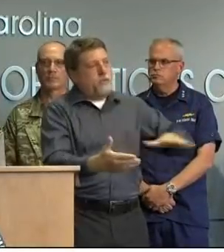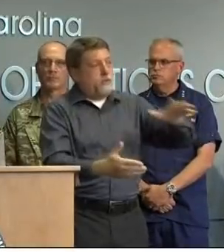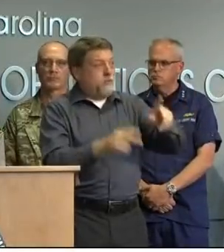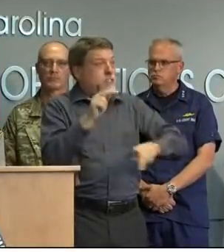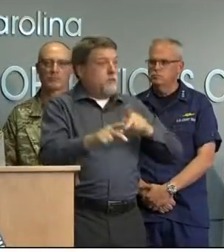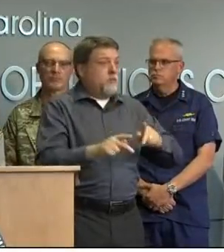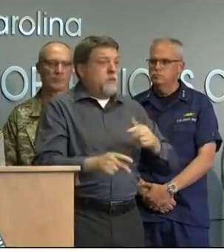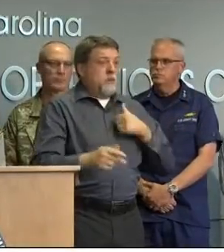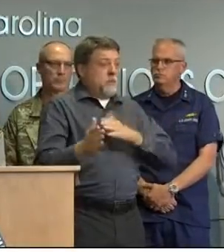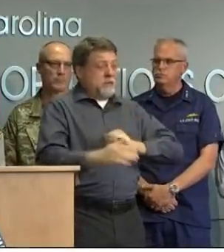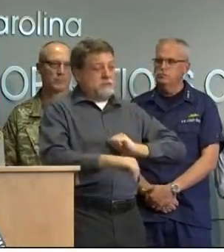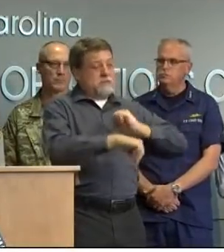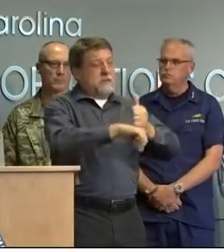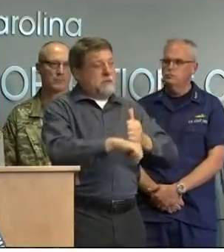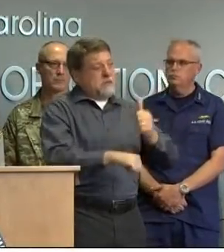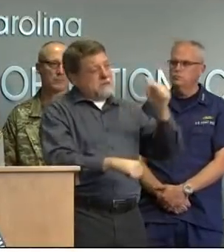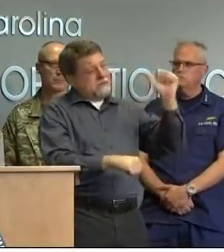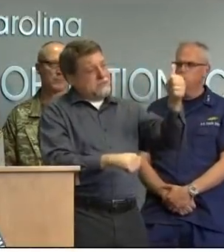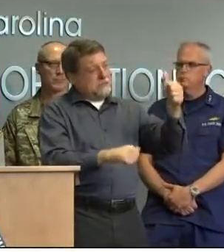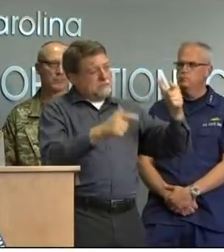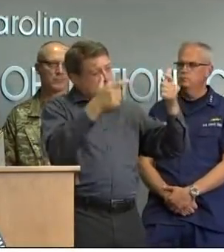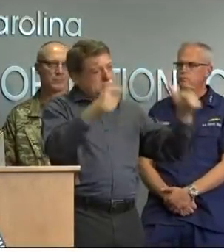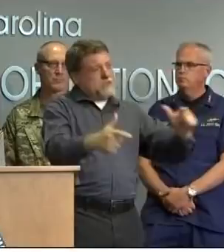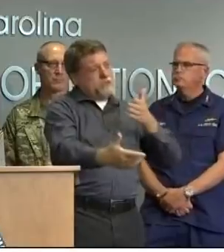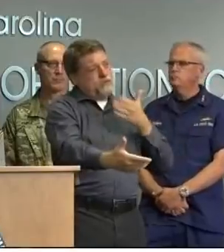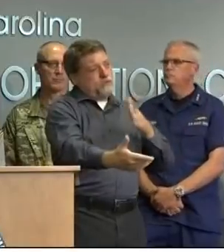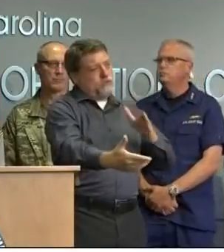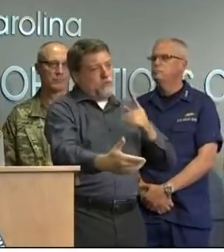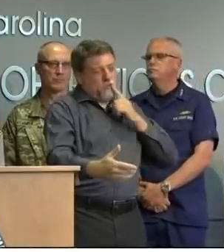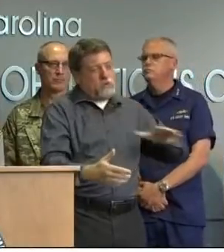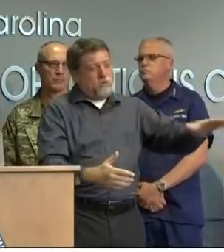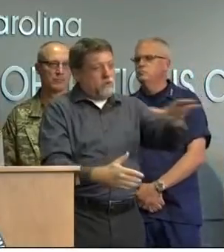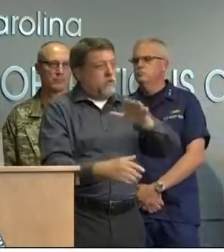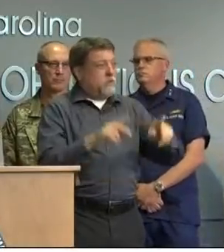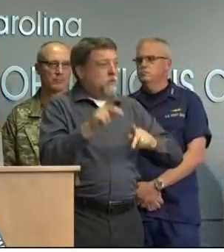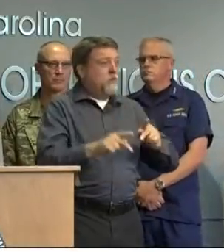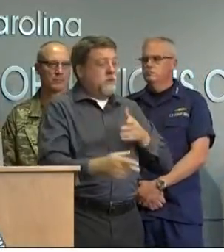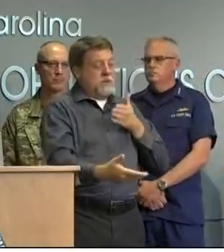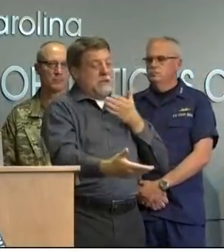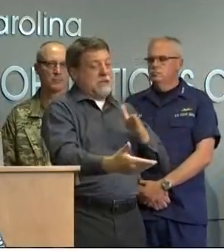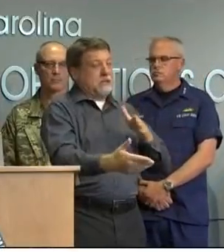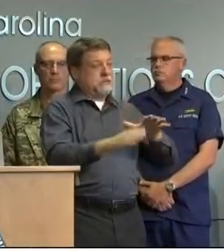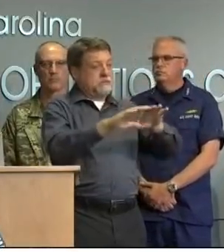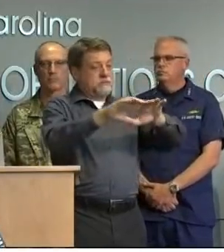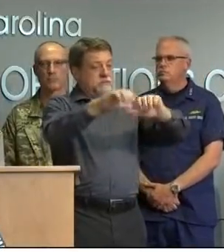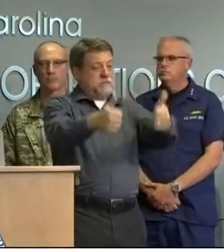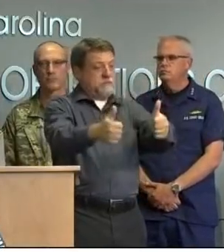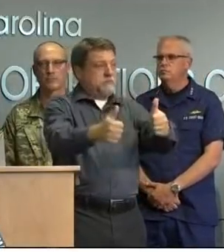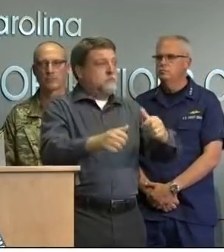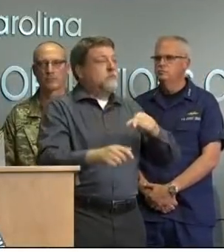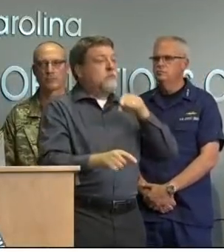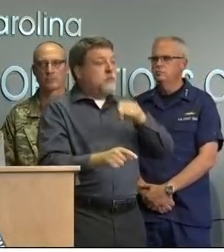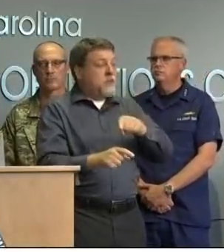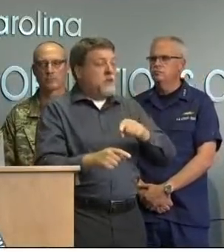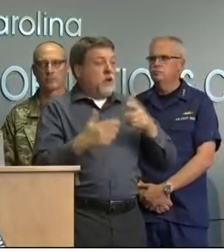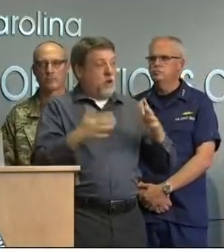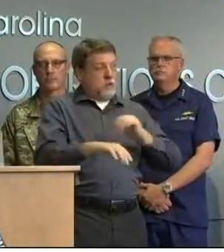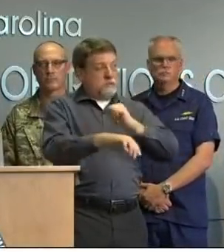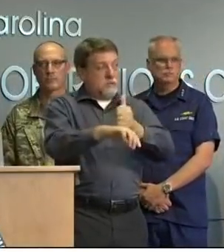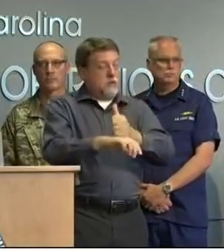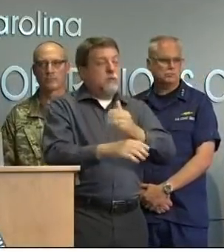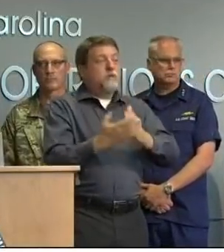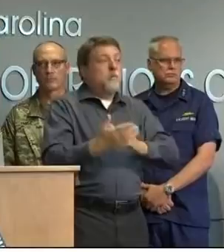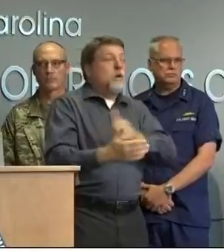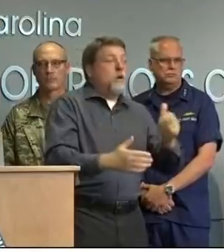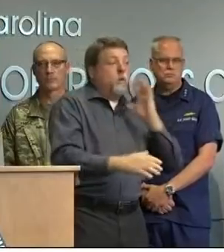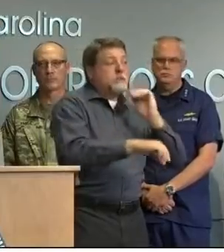as many as 10 kitchens to meet the need of our disaster survivors kitchens that are either set up or in the process of being set up